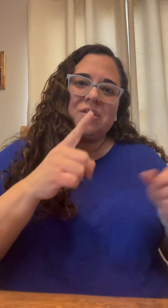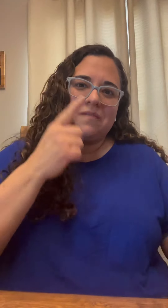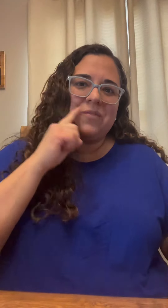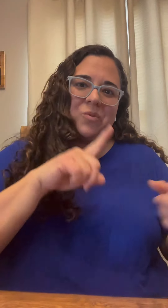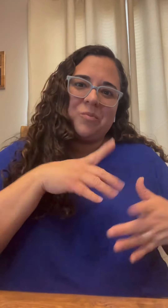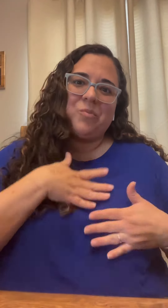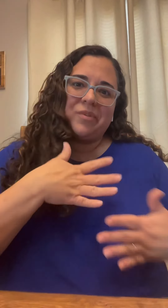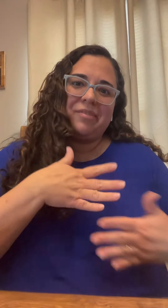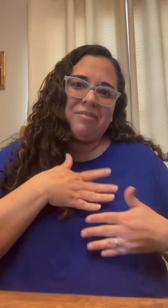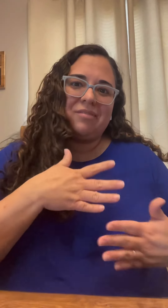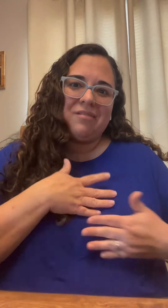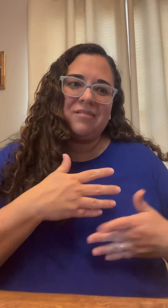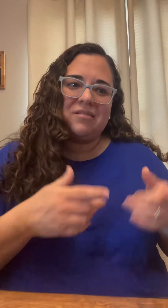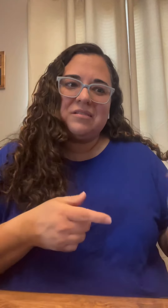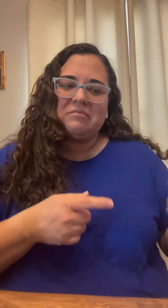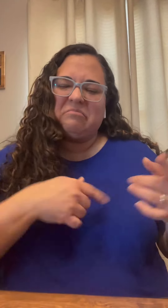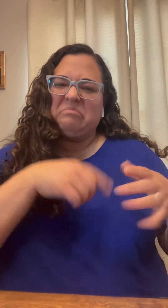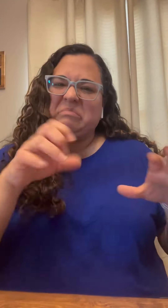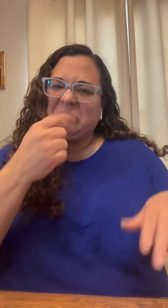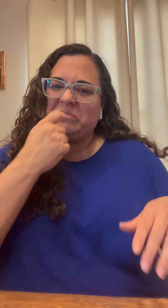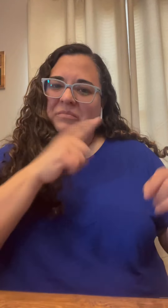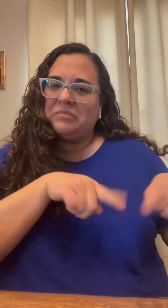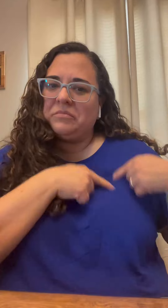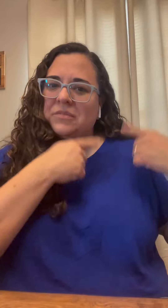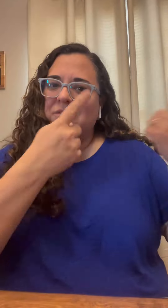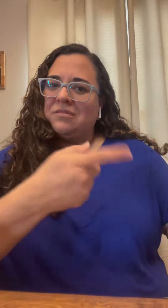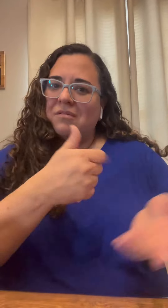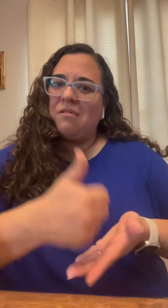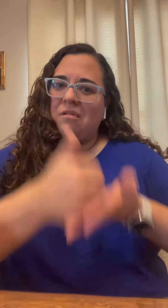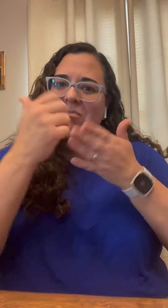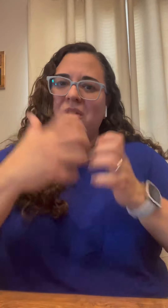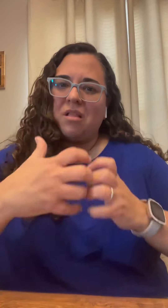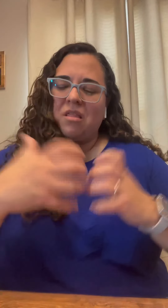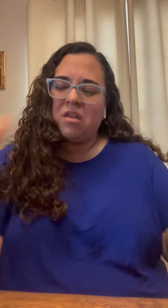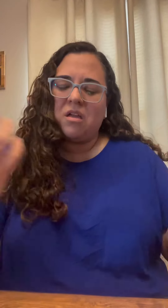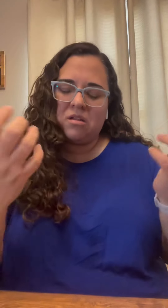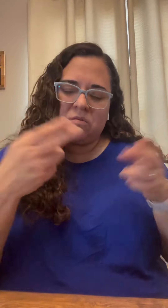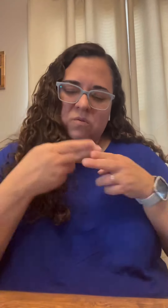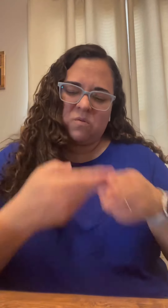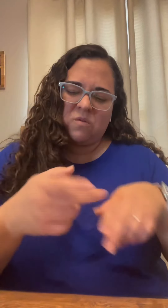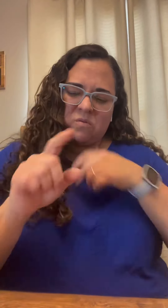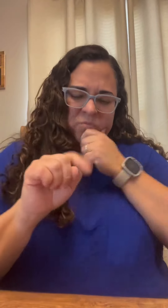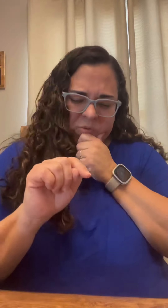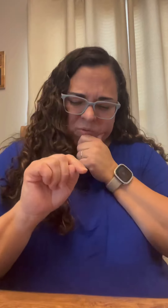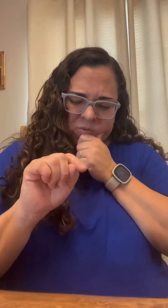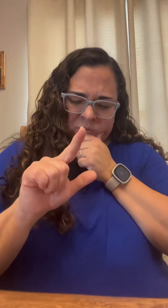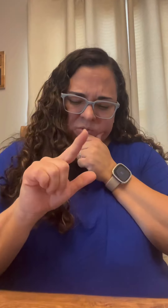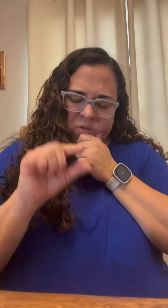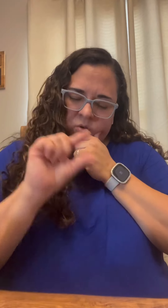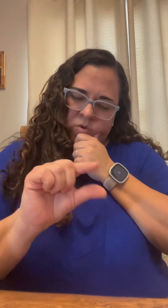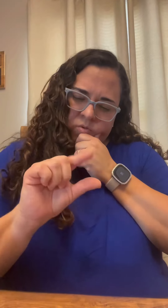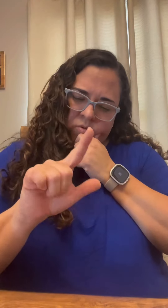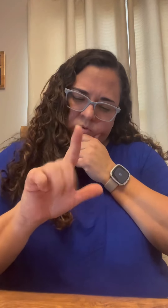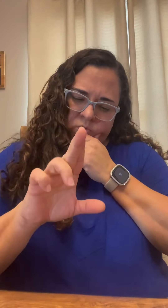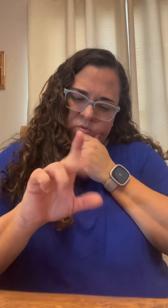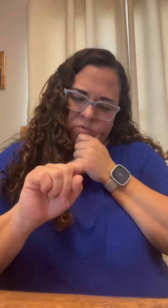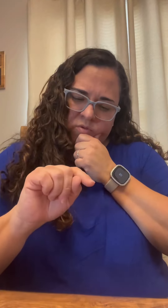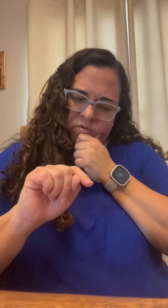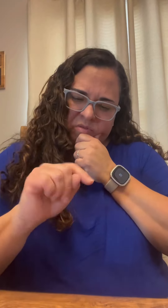i'm also taking um another supplement for um breathing and i've been using that for a while um i think